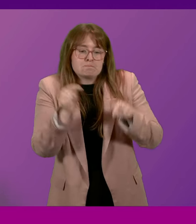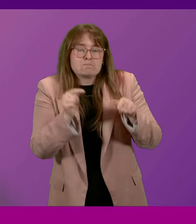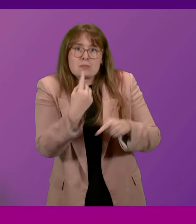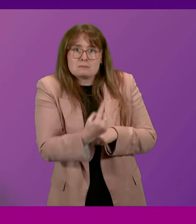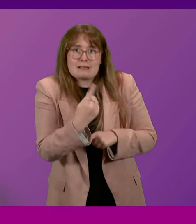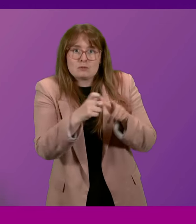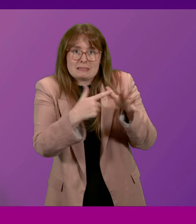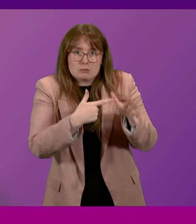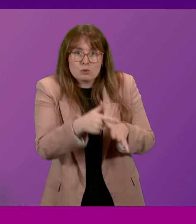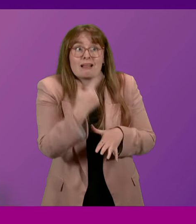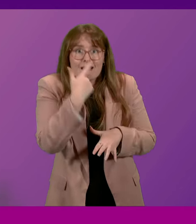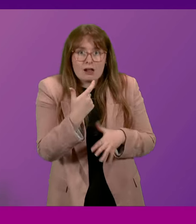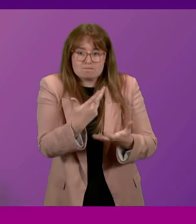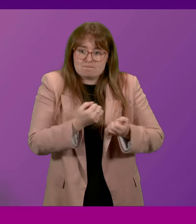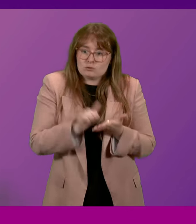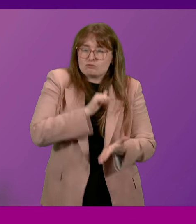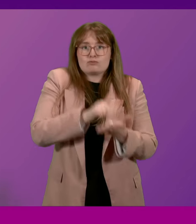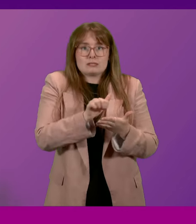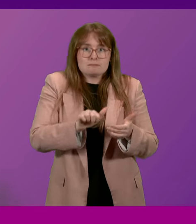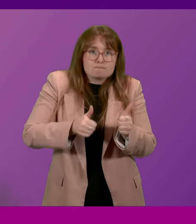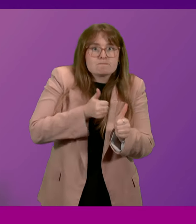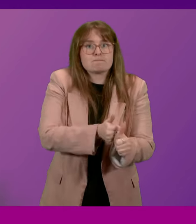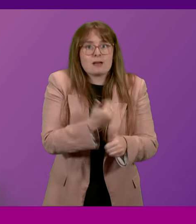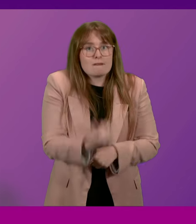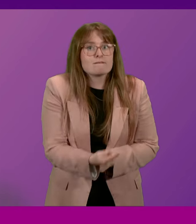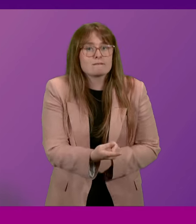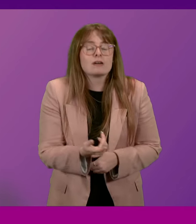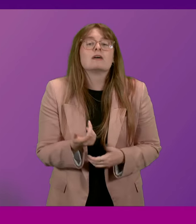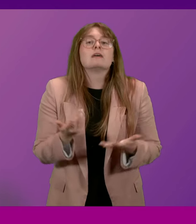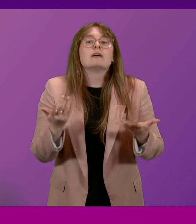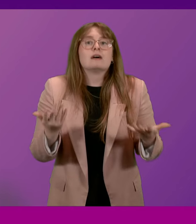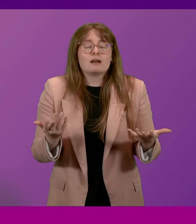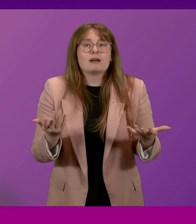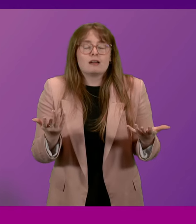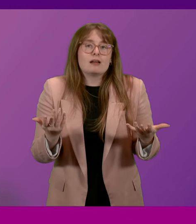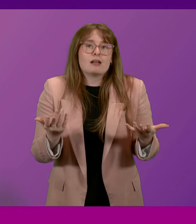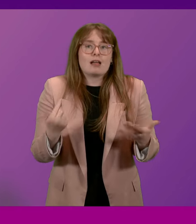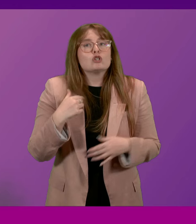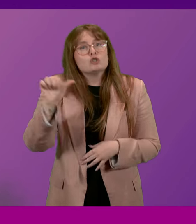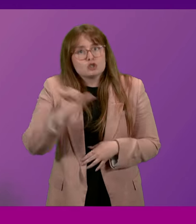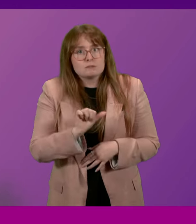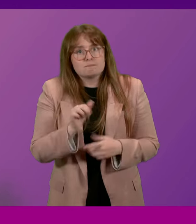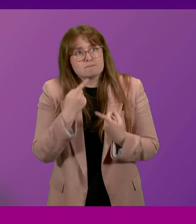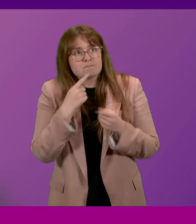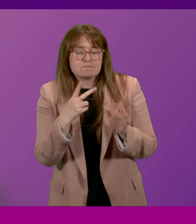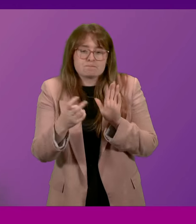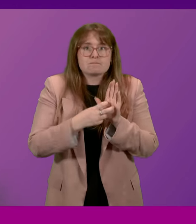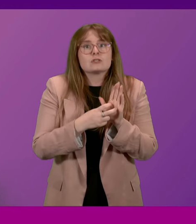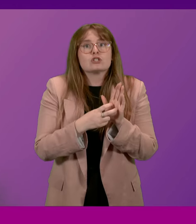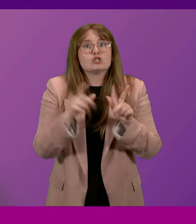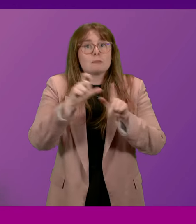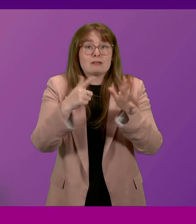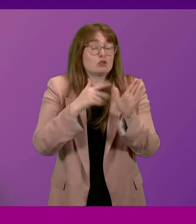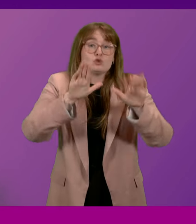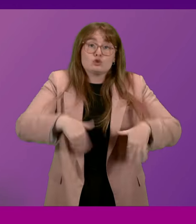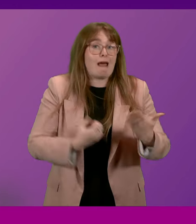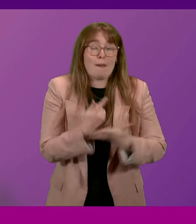are able to receive the support that they require. It should be stated that domestic violence should not